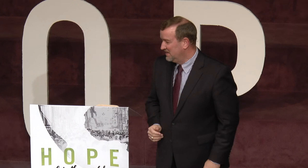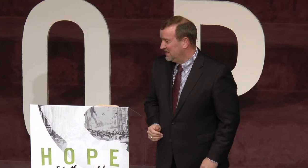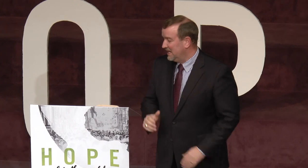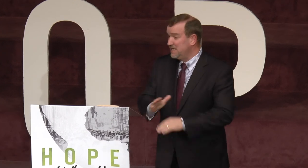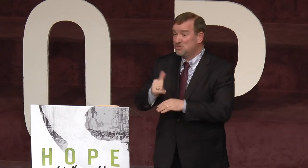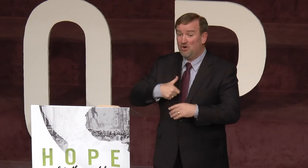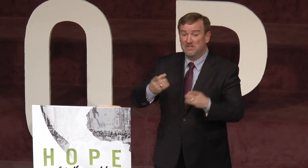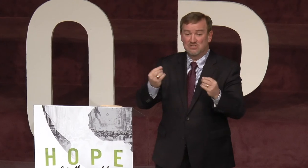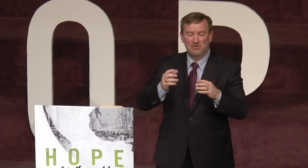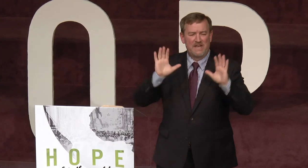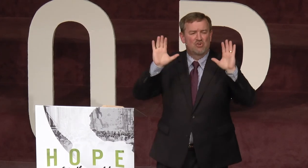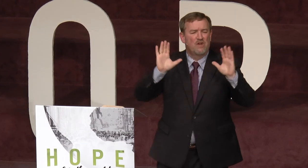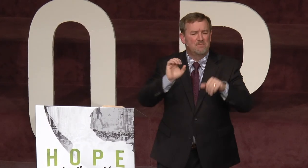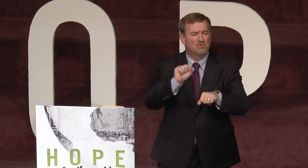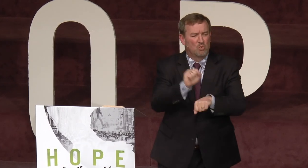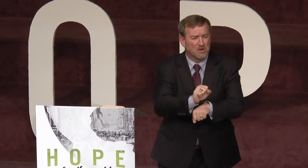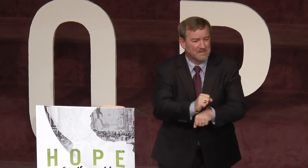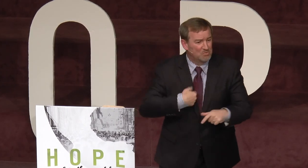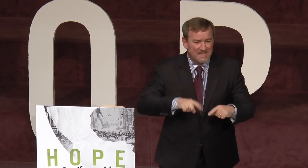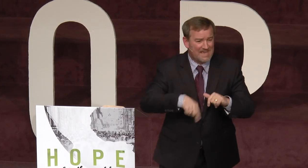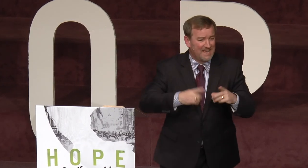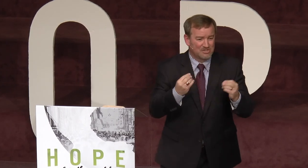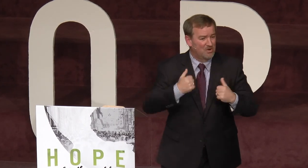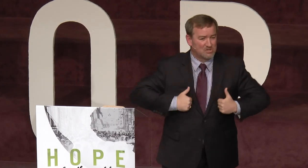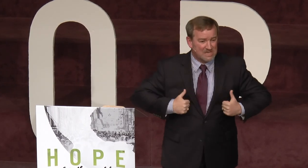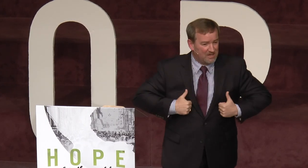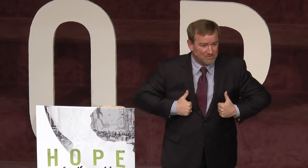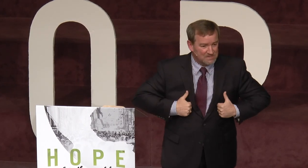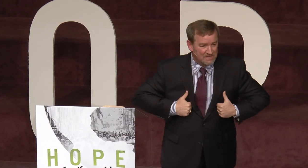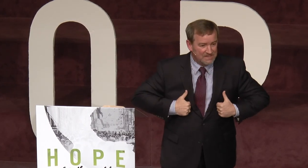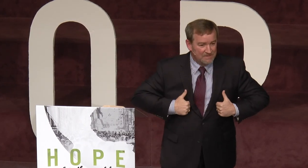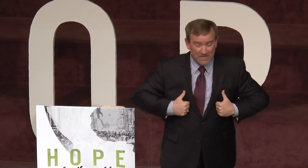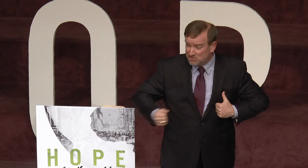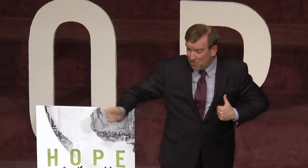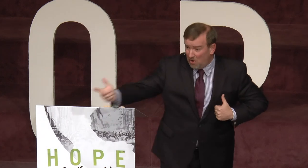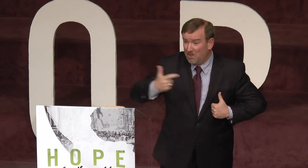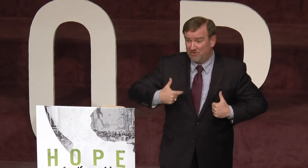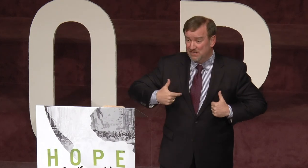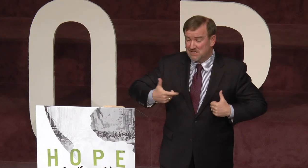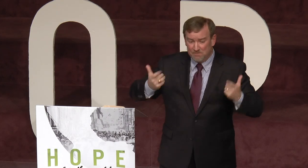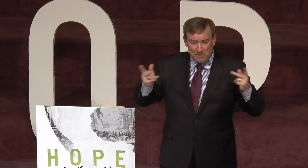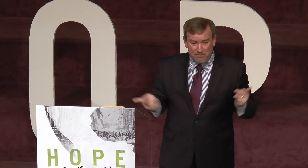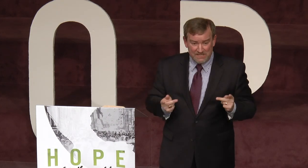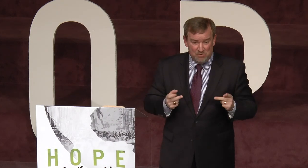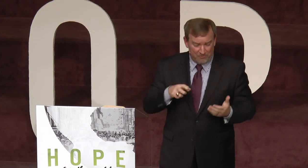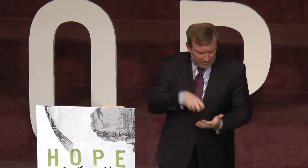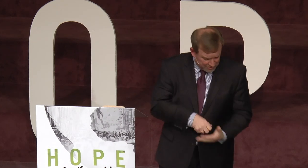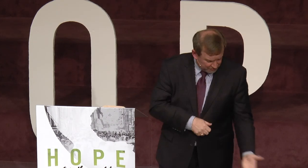And he's called us to do an incredible work that we cannot do ourselves. And so all of us come to the place where we fall on our